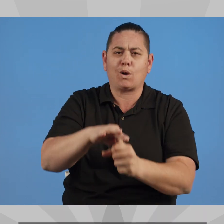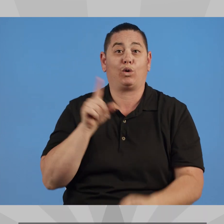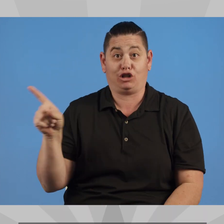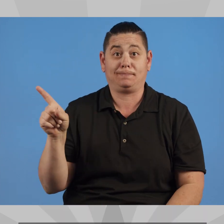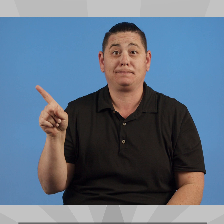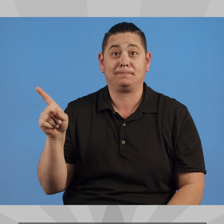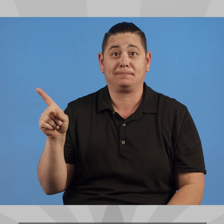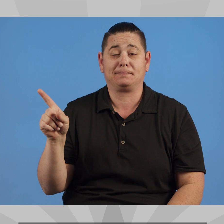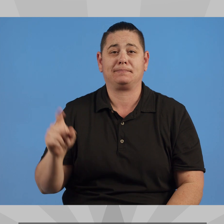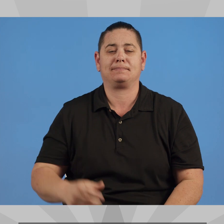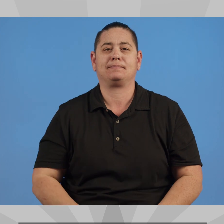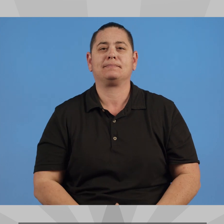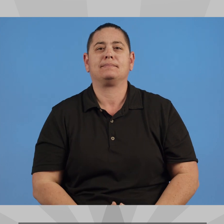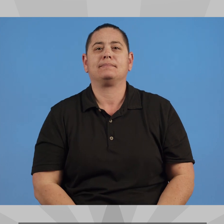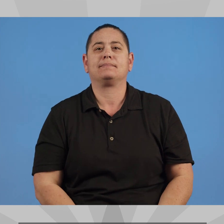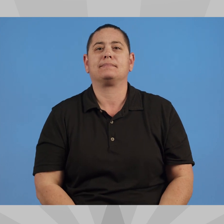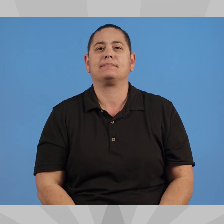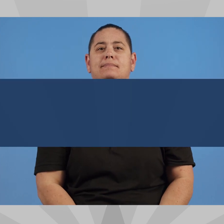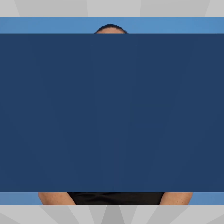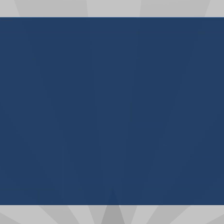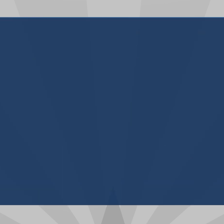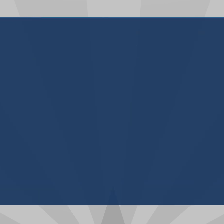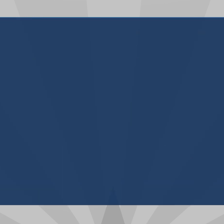vote and let's put people back in politics.